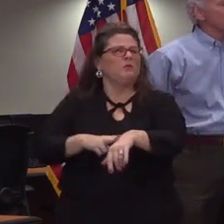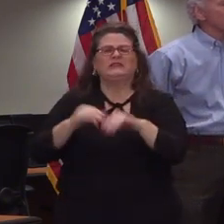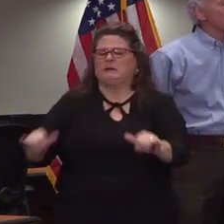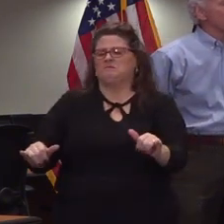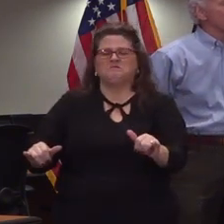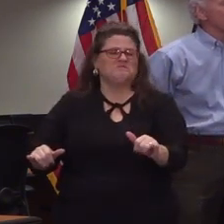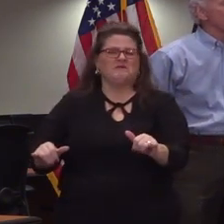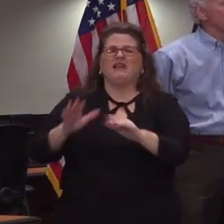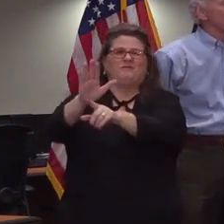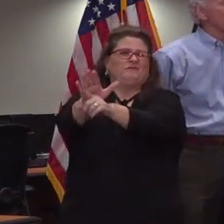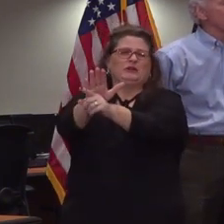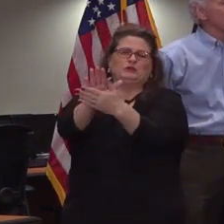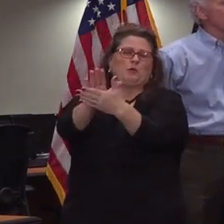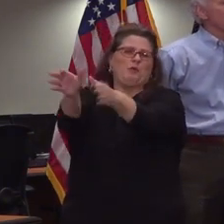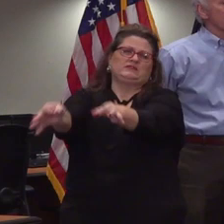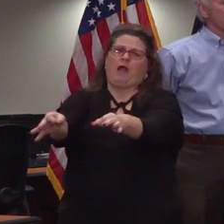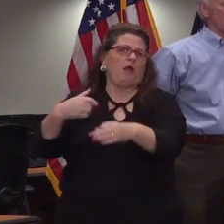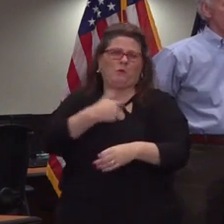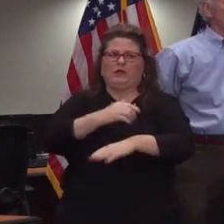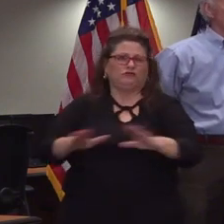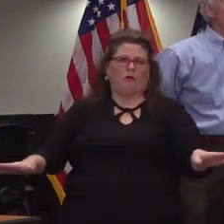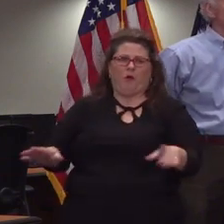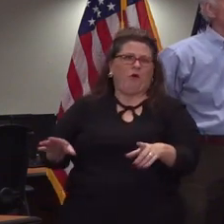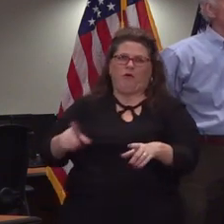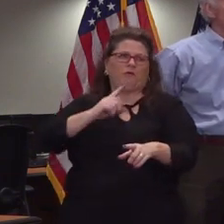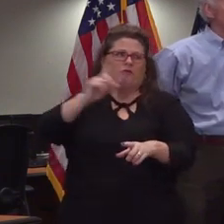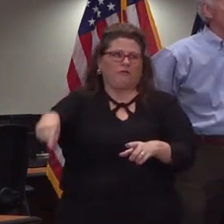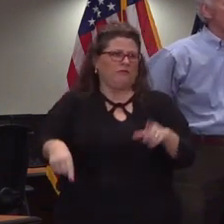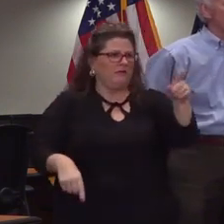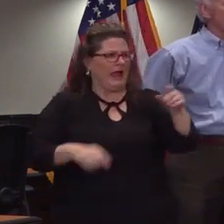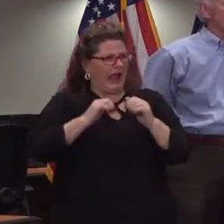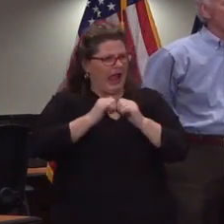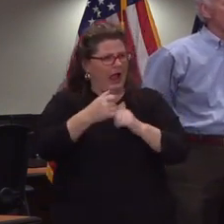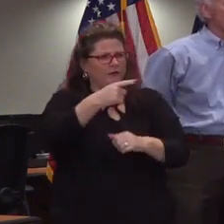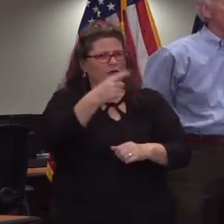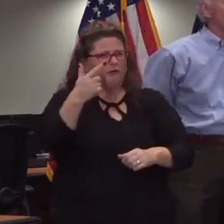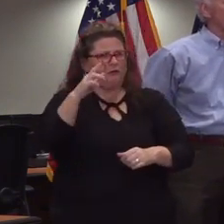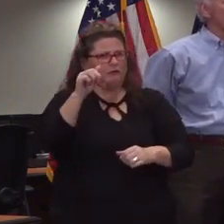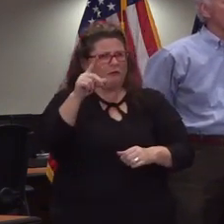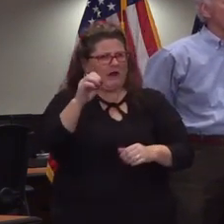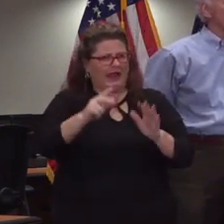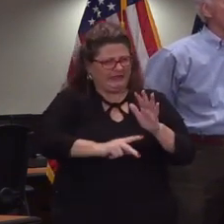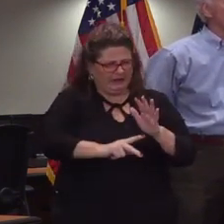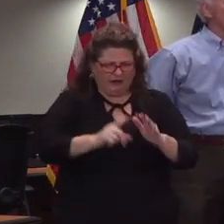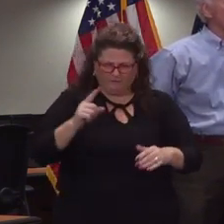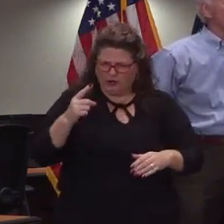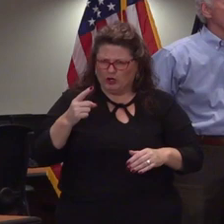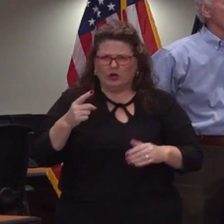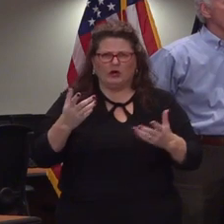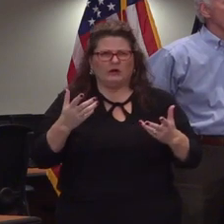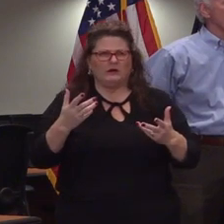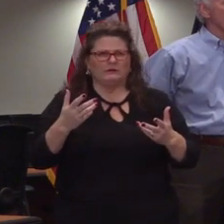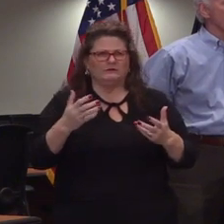we do not dictate how that is done from the state level great say kindergarten or first grade uh i mean how do parents teach know how